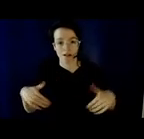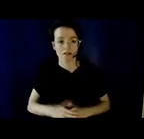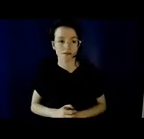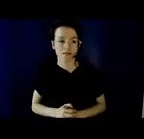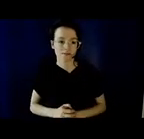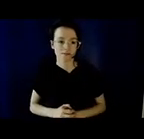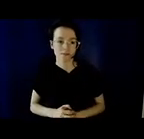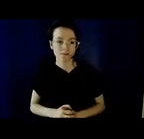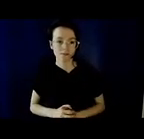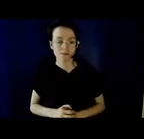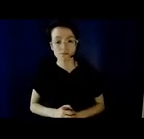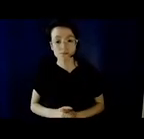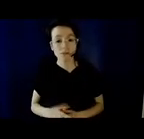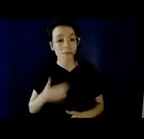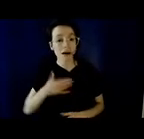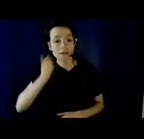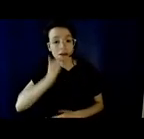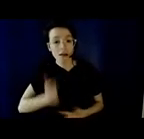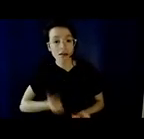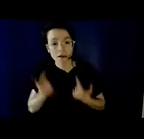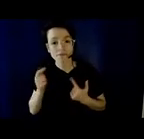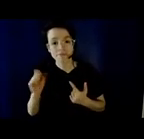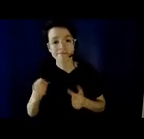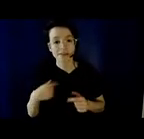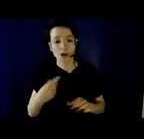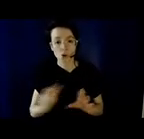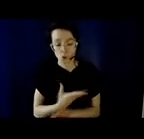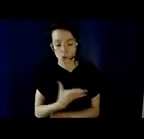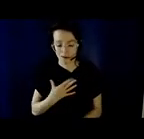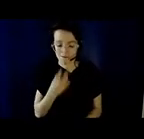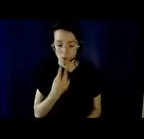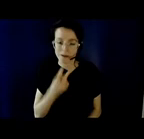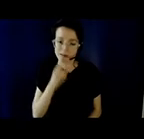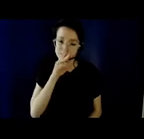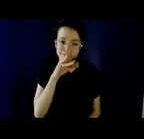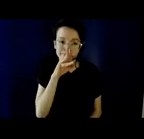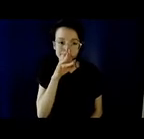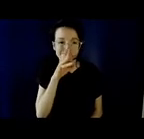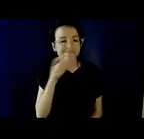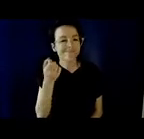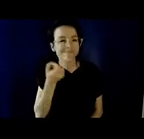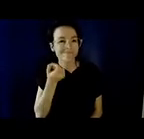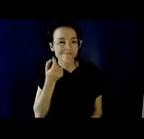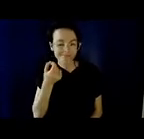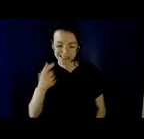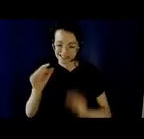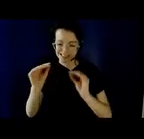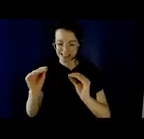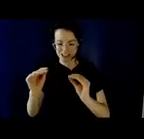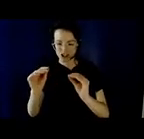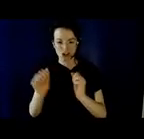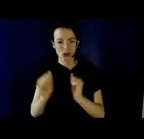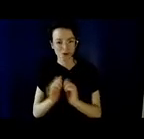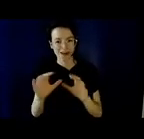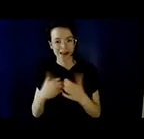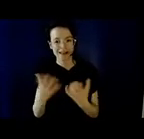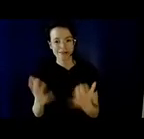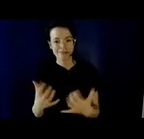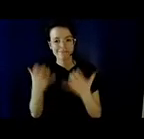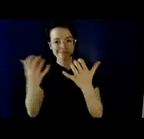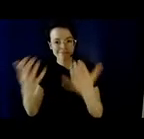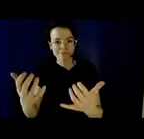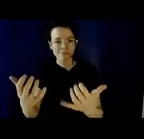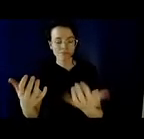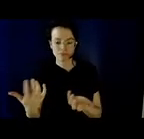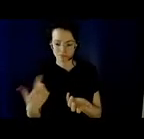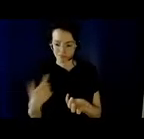I normally use my physical voice in daily life. However, in a teaching setting, where I am expected to